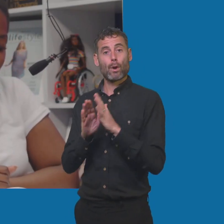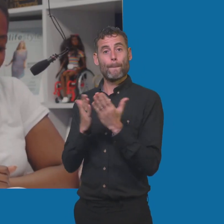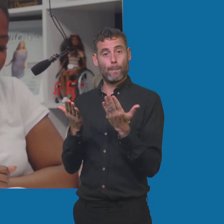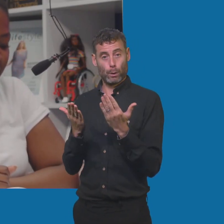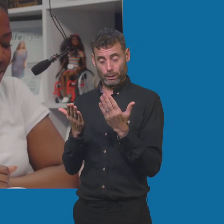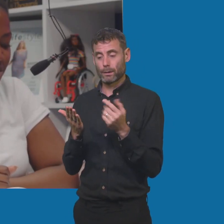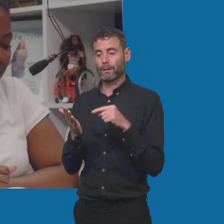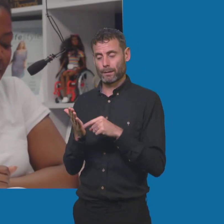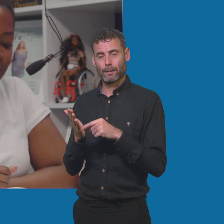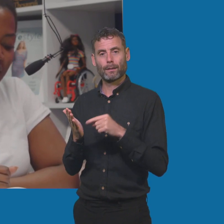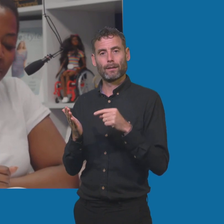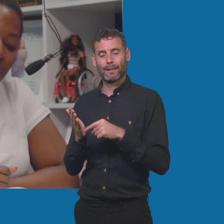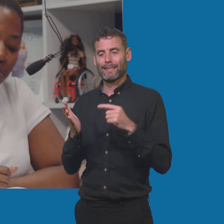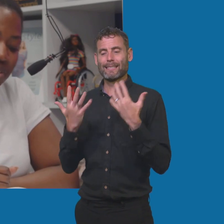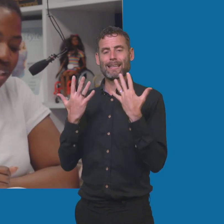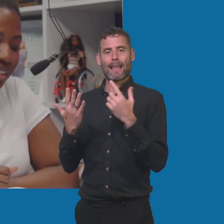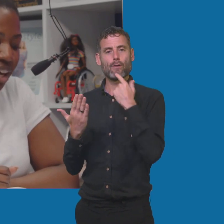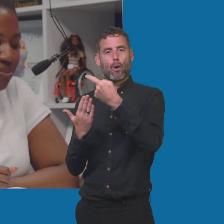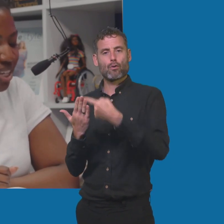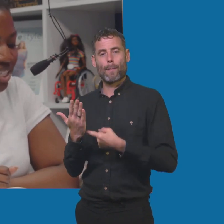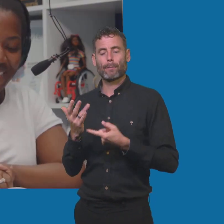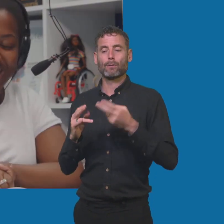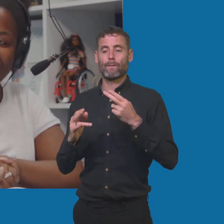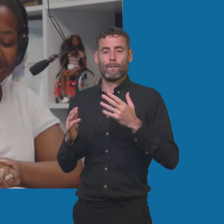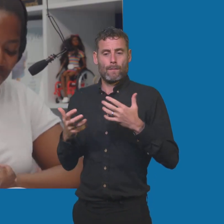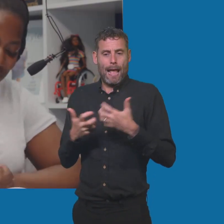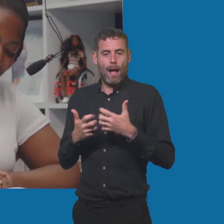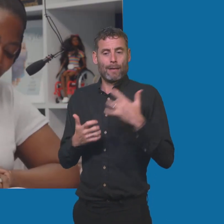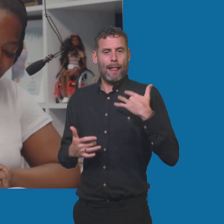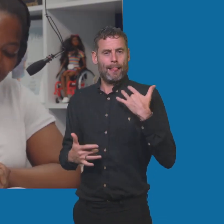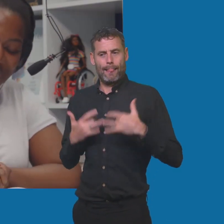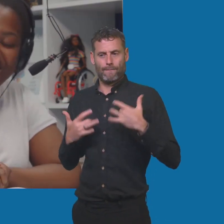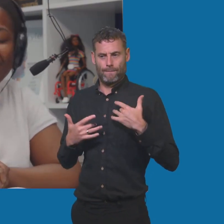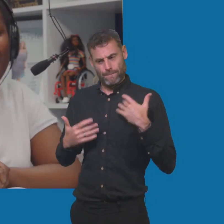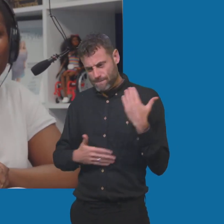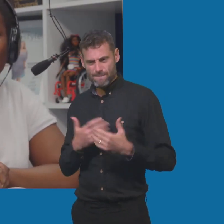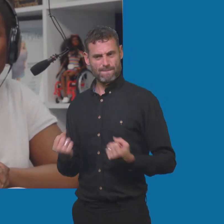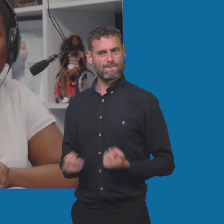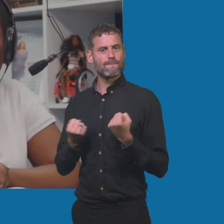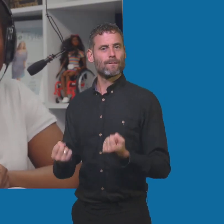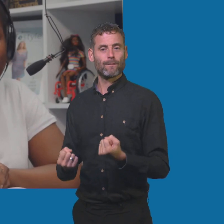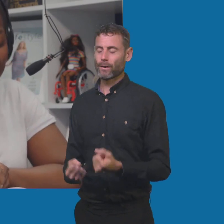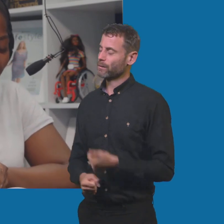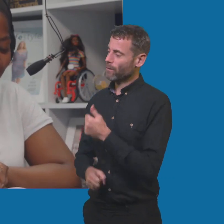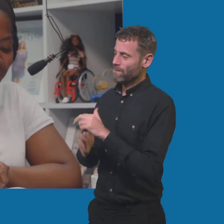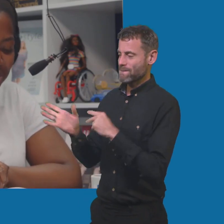Energy, 10 Commandments for Living Life Fearlessly. Fats Timbo, great to have you on the Motability pod.